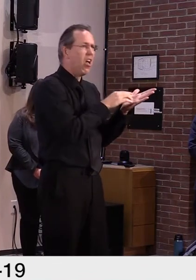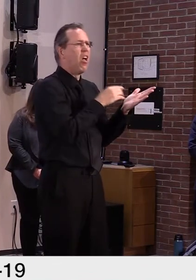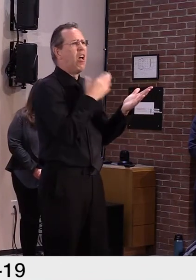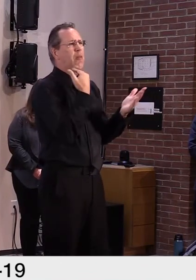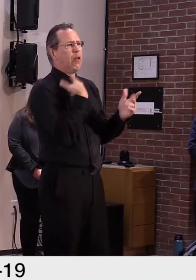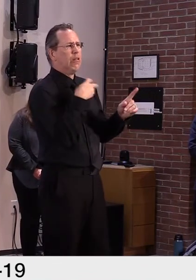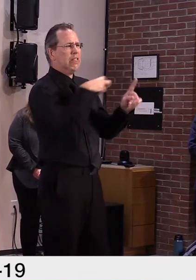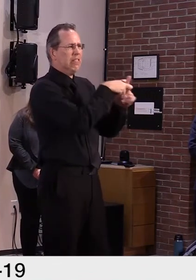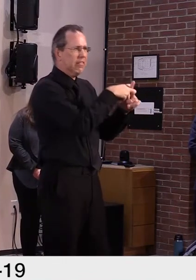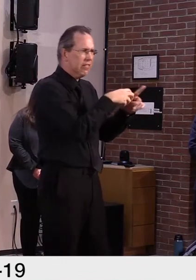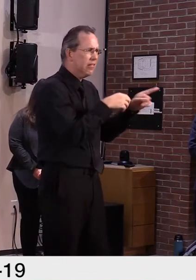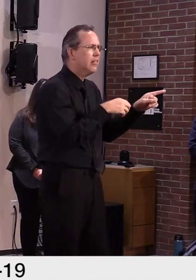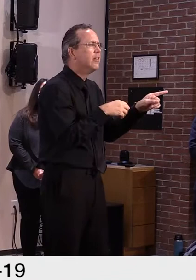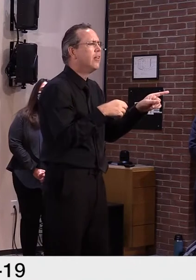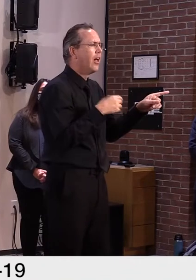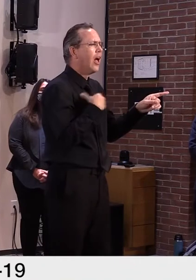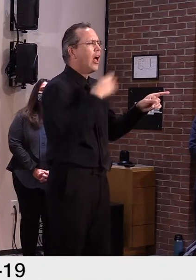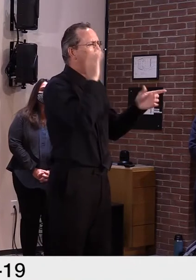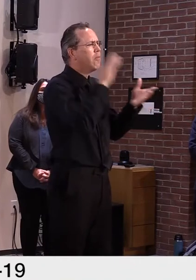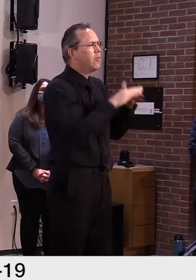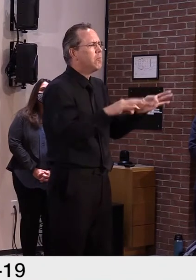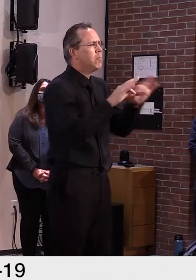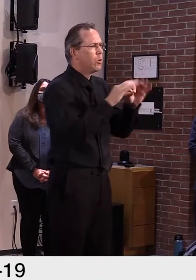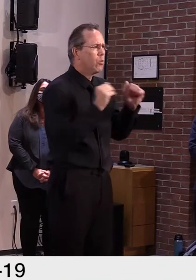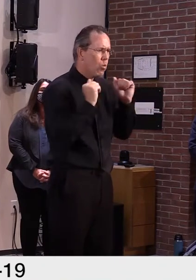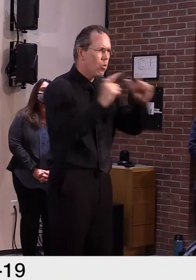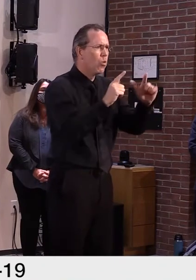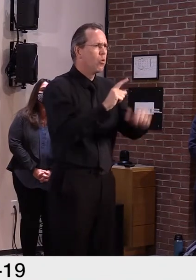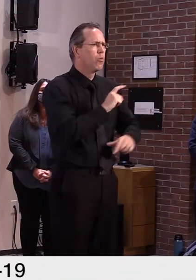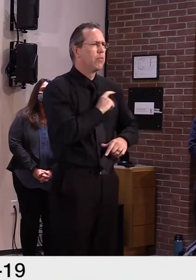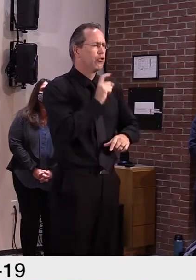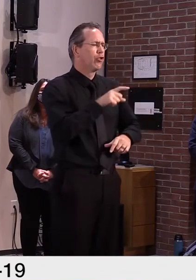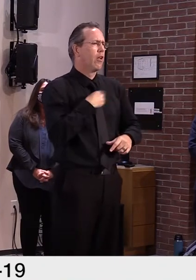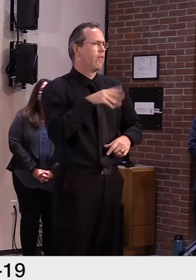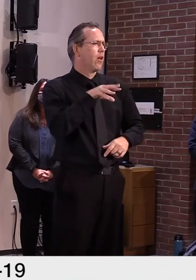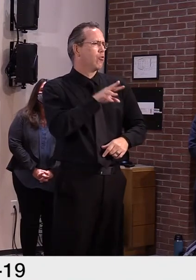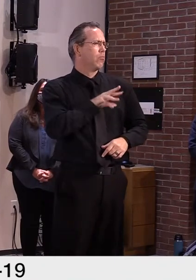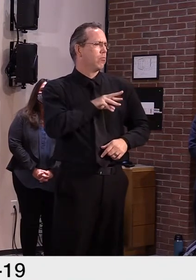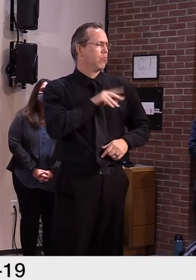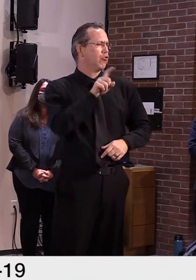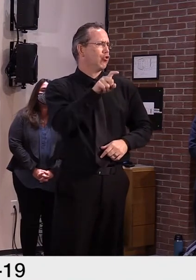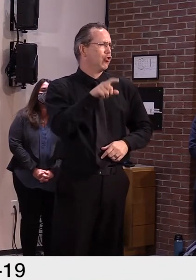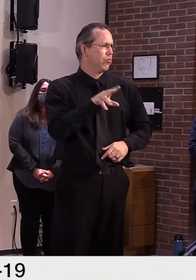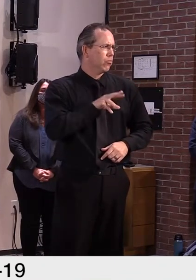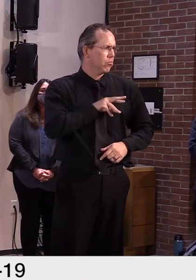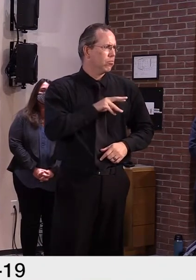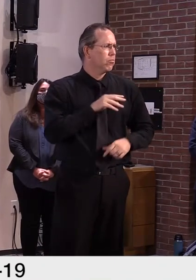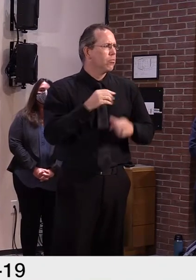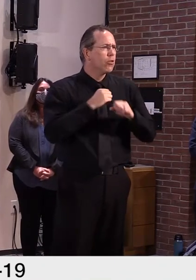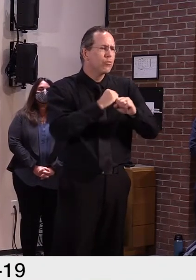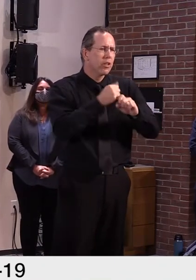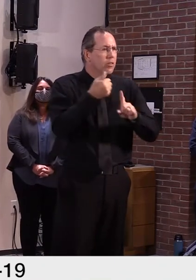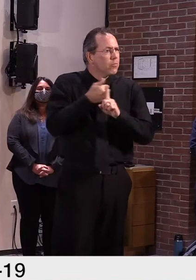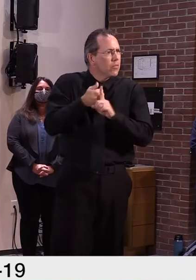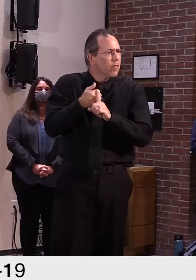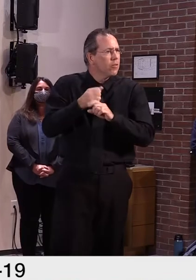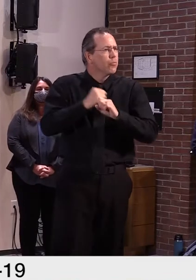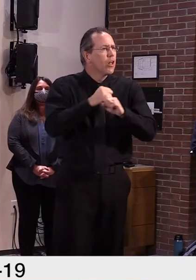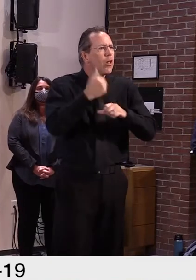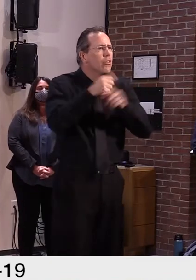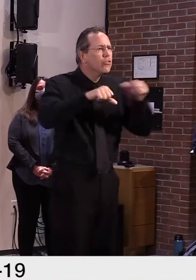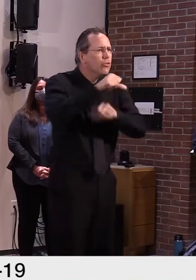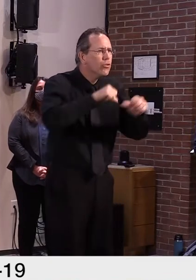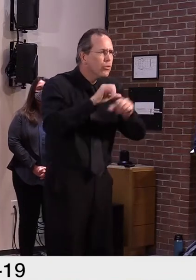But for the Capitol Police from time to time, to incidents outside the building. And I mean, could the